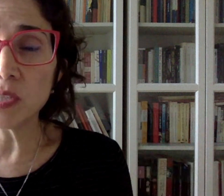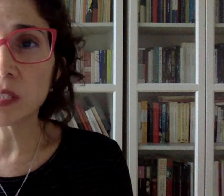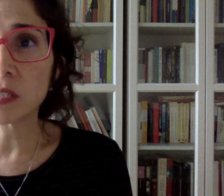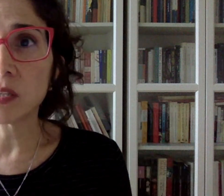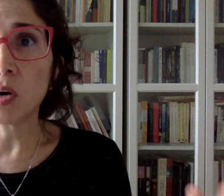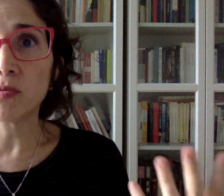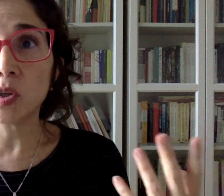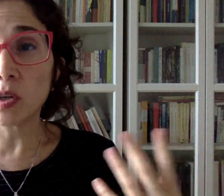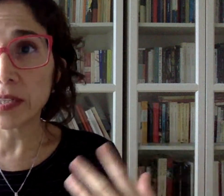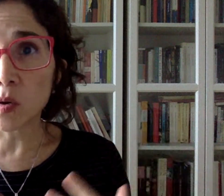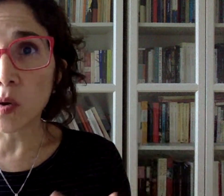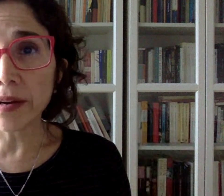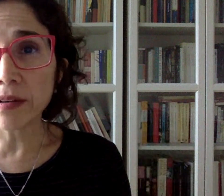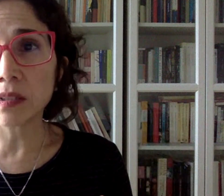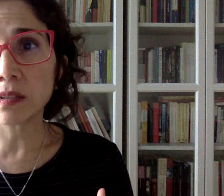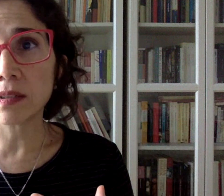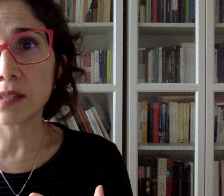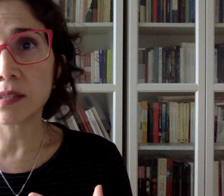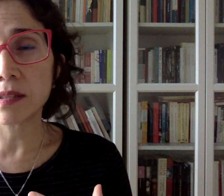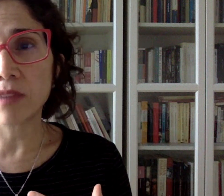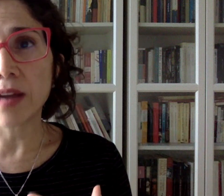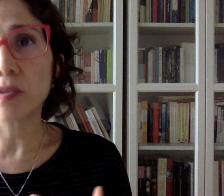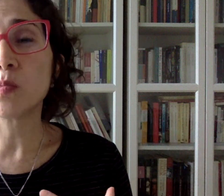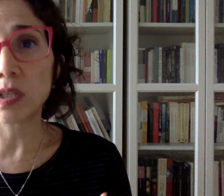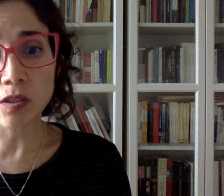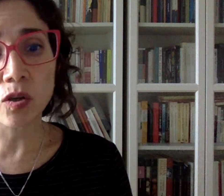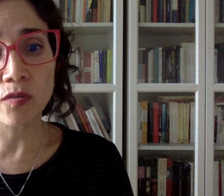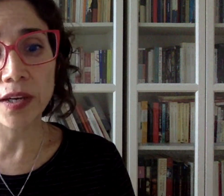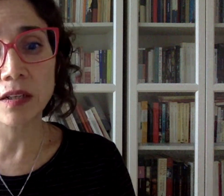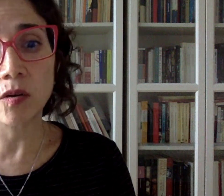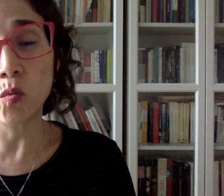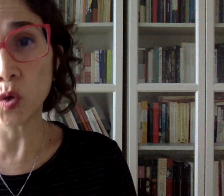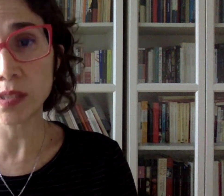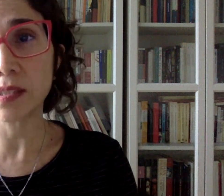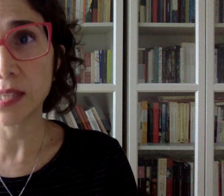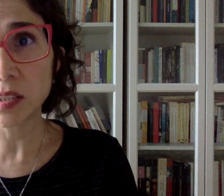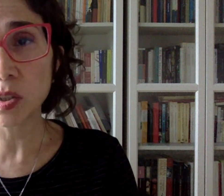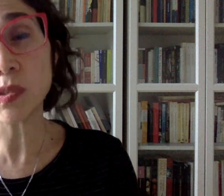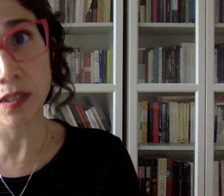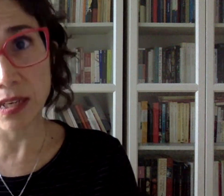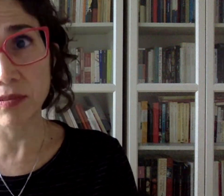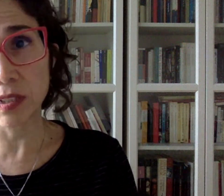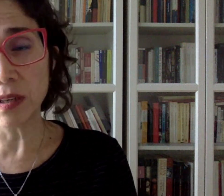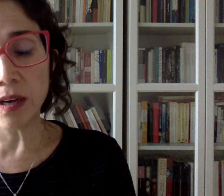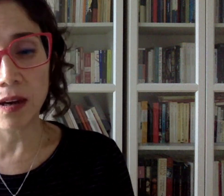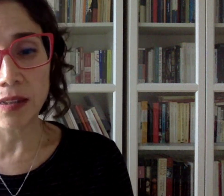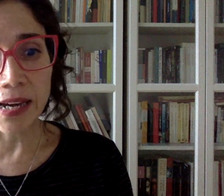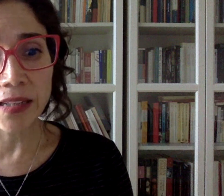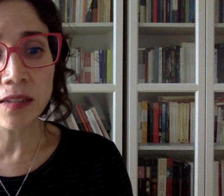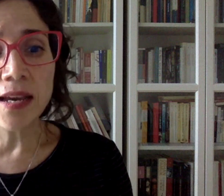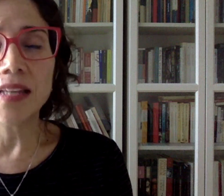severe risks of not only acquiring the virus, but also of getting worse symptoms and even